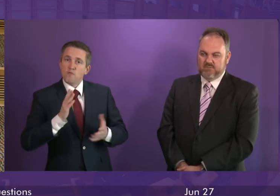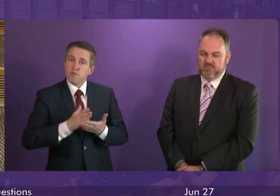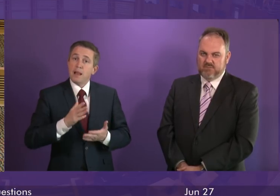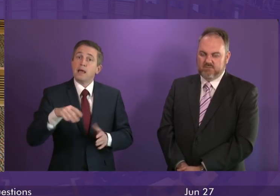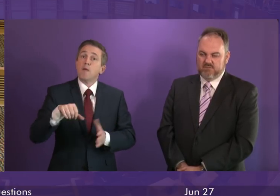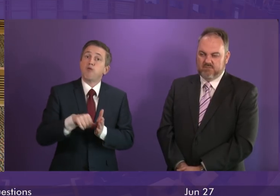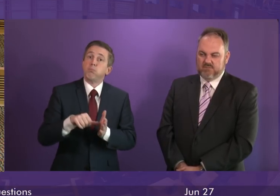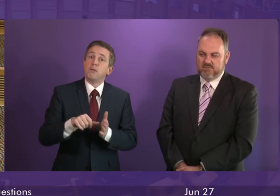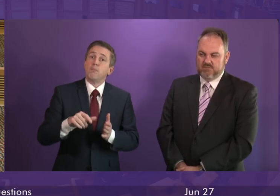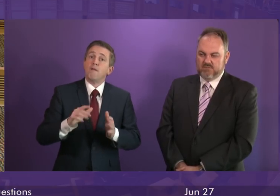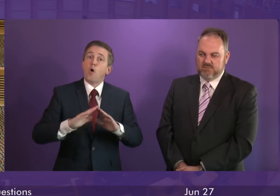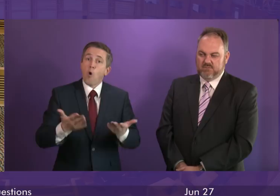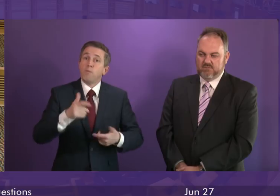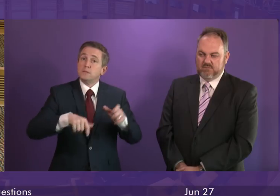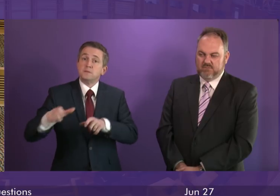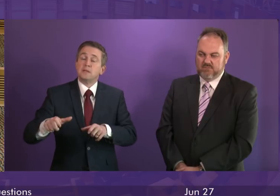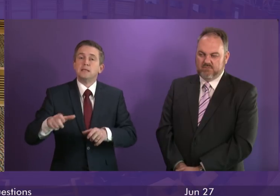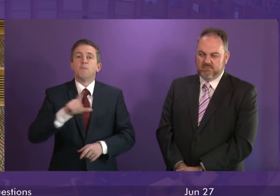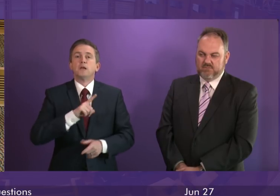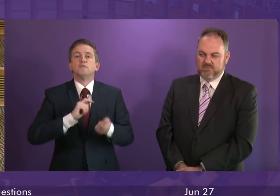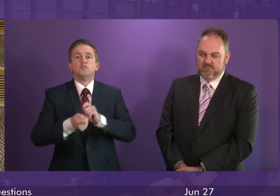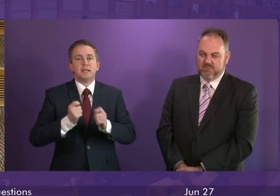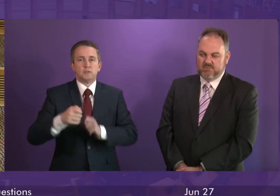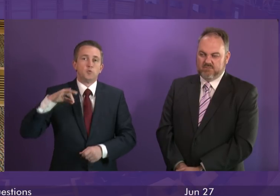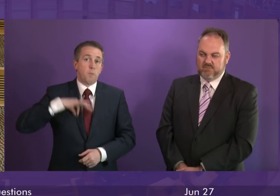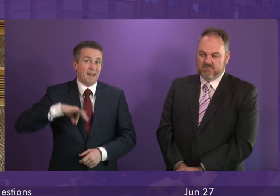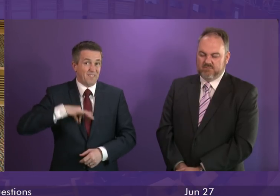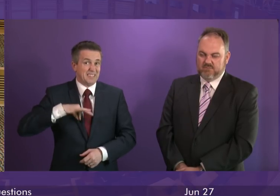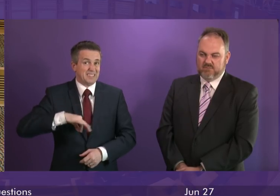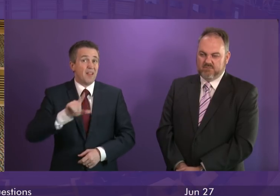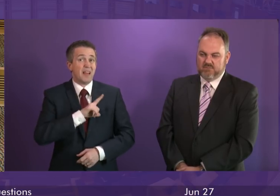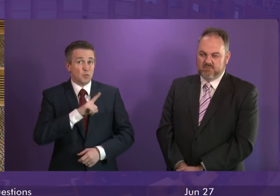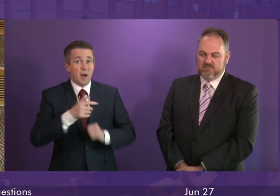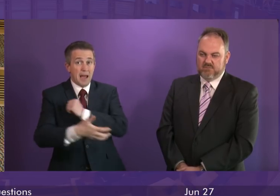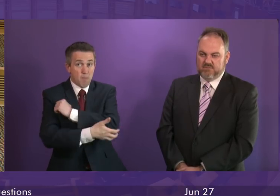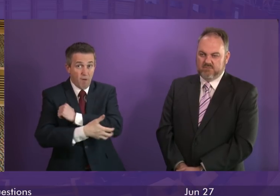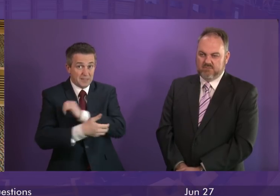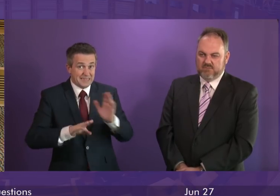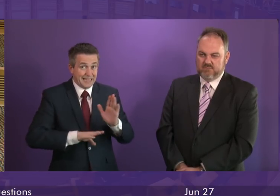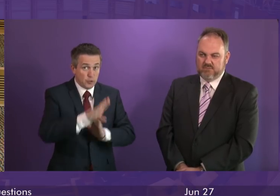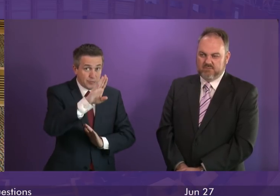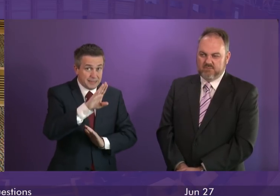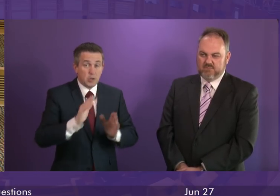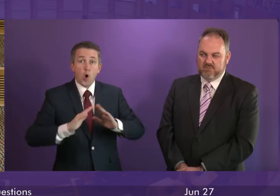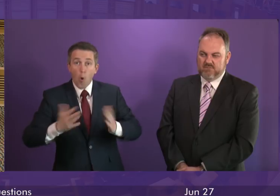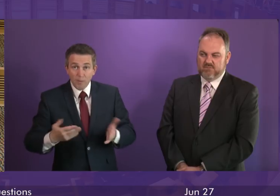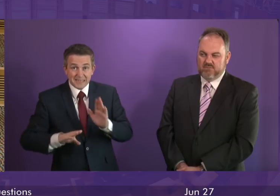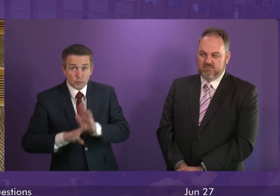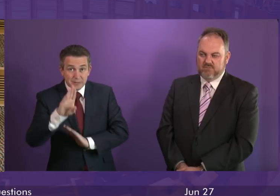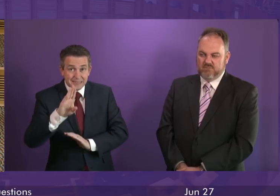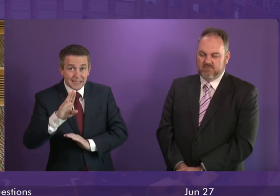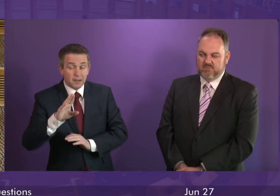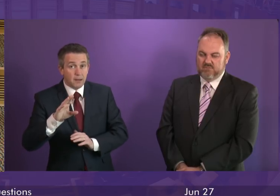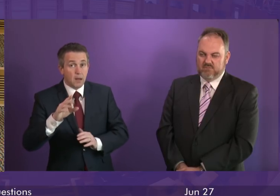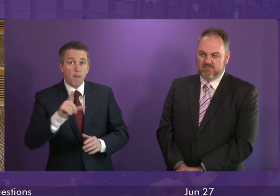changes are one of the structural causes behind the increase in poverty, rough sleeping and homelessness. We've